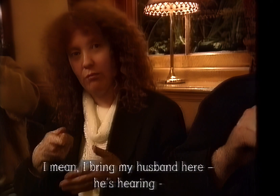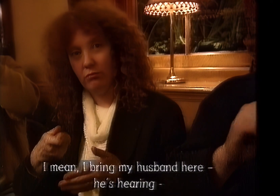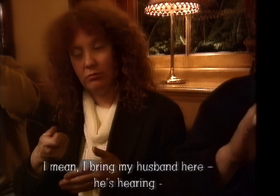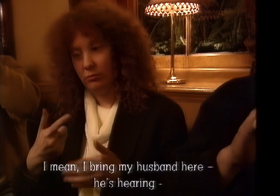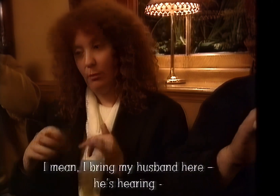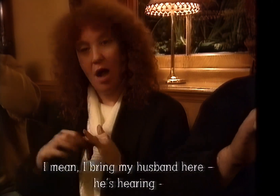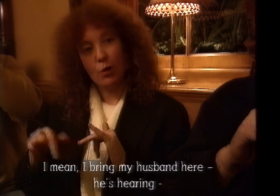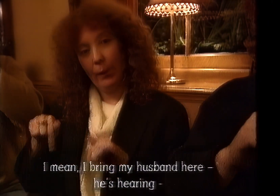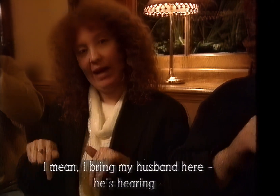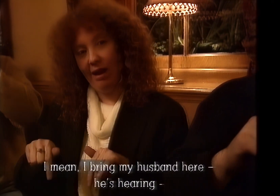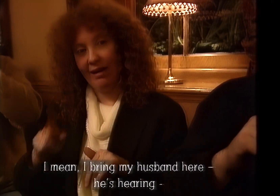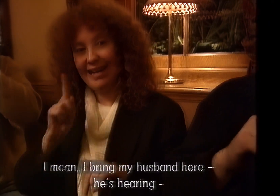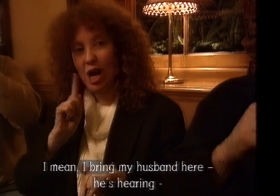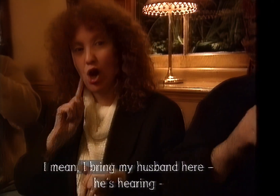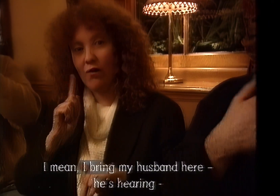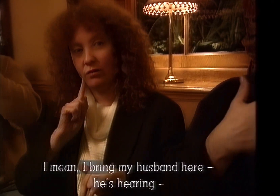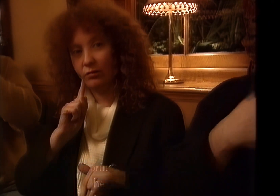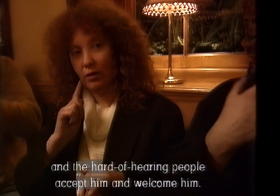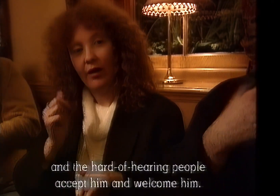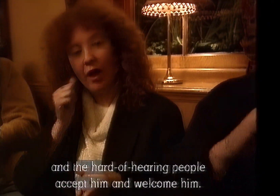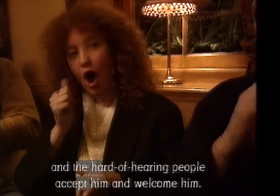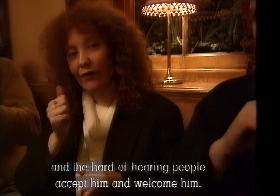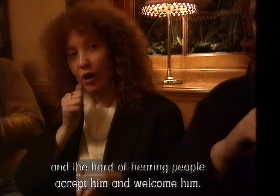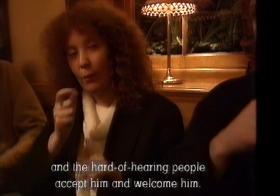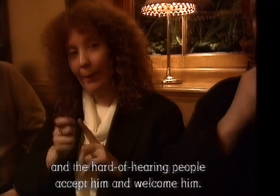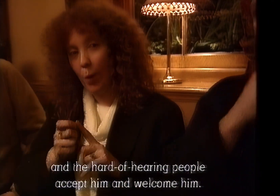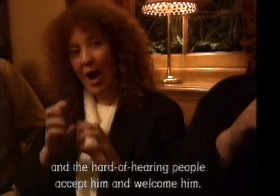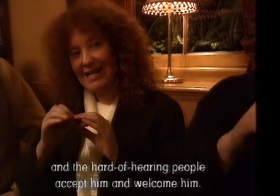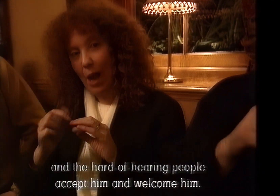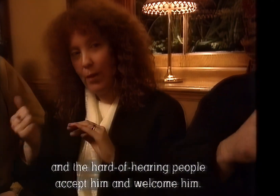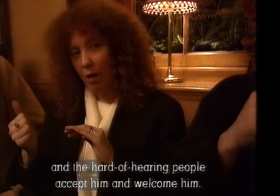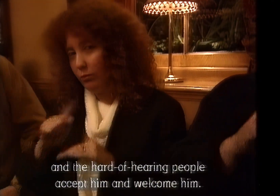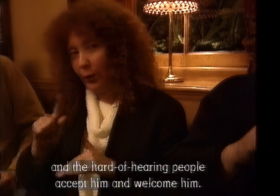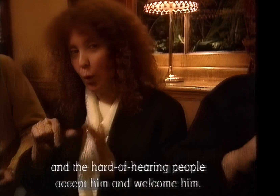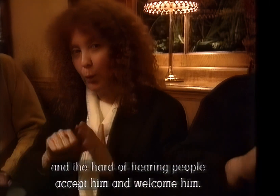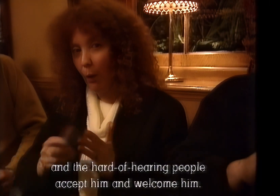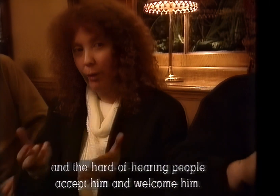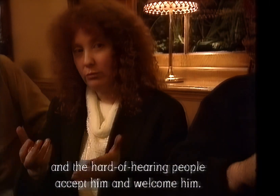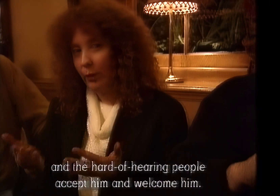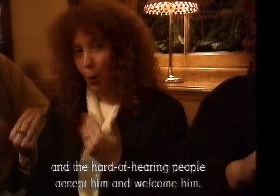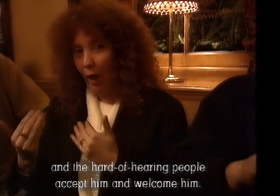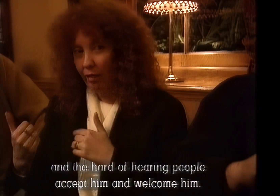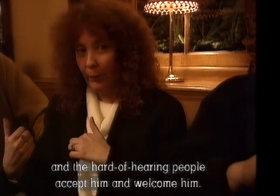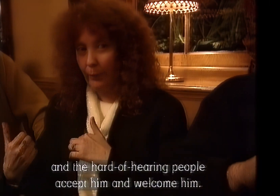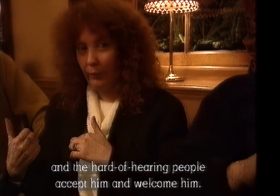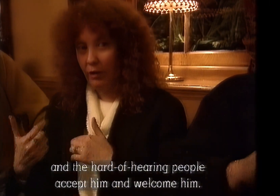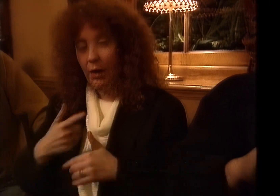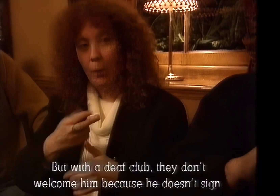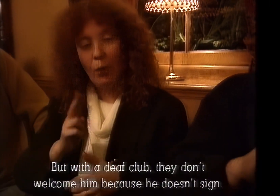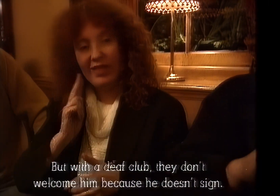my husband here, he's hearing. It's hard of hearing people. I accept him. There's no problem. They're well with him. But with the